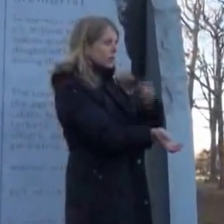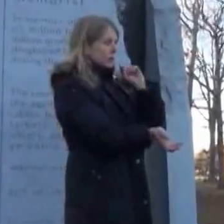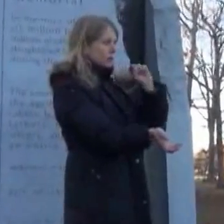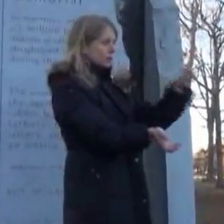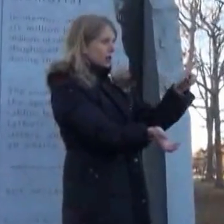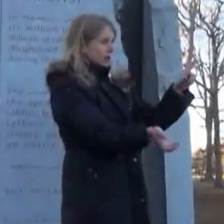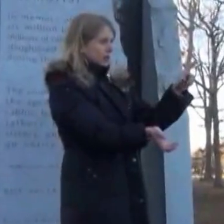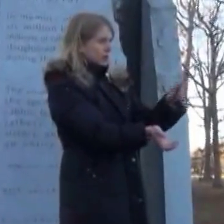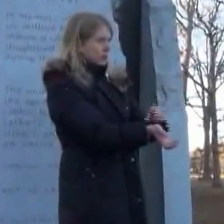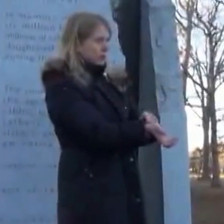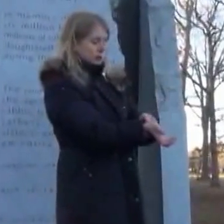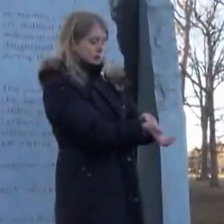the ovens.